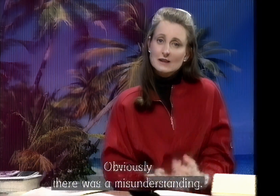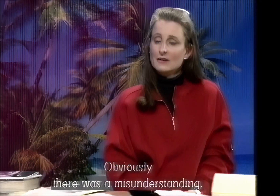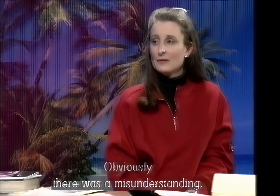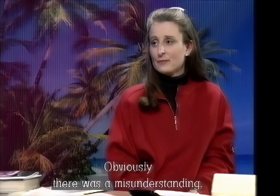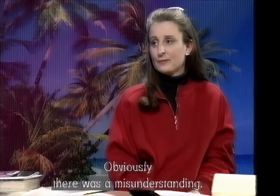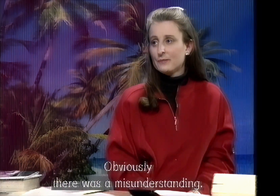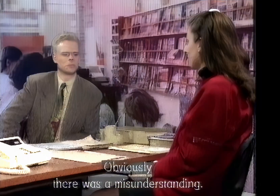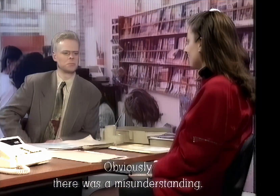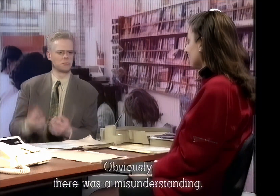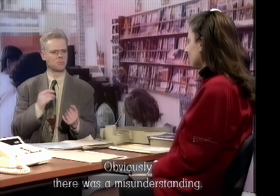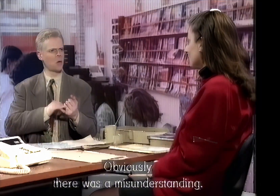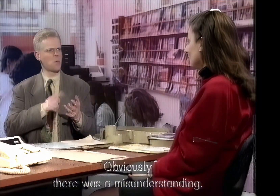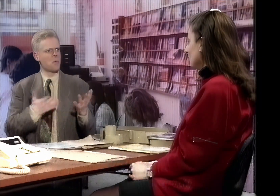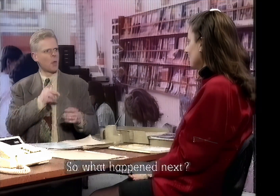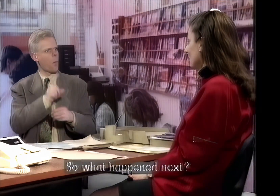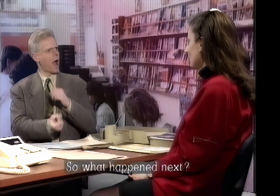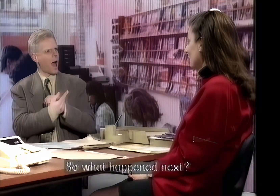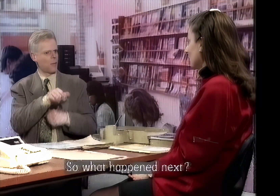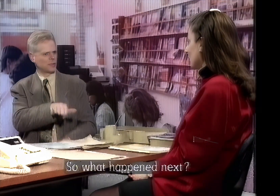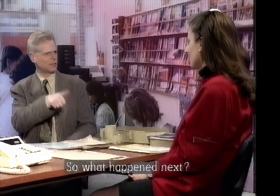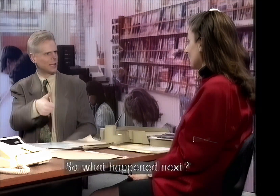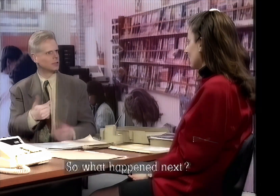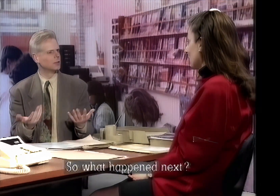misunderstanding. So what happened next?